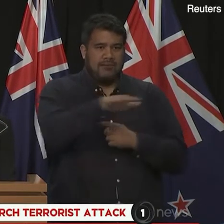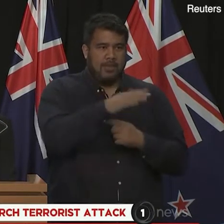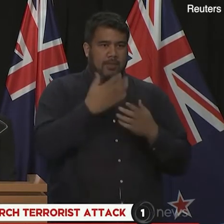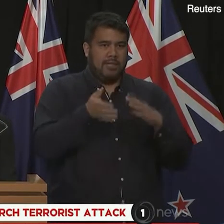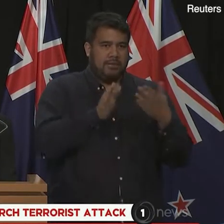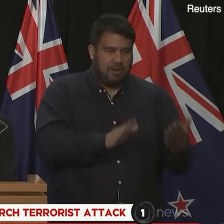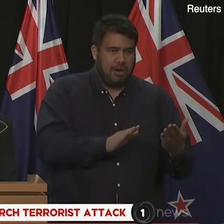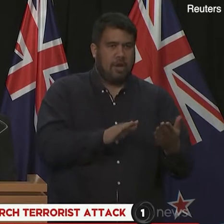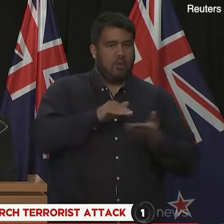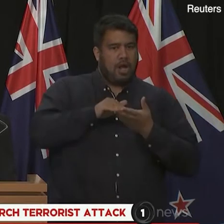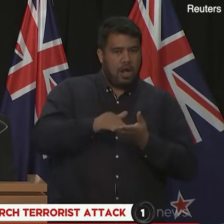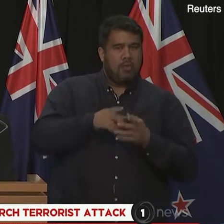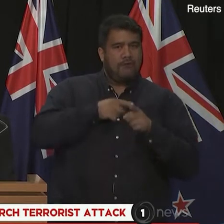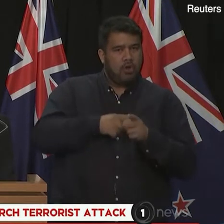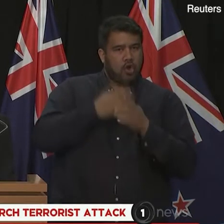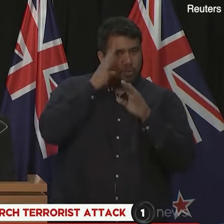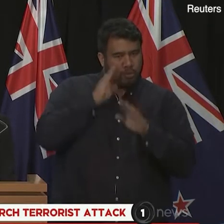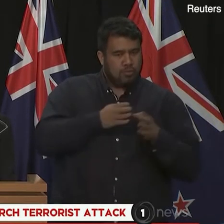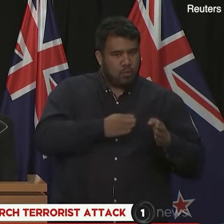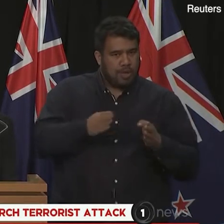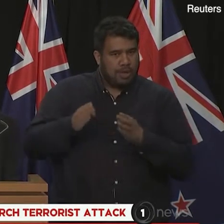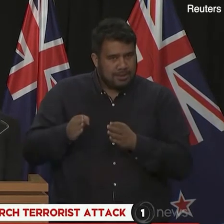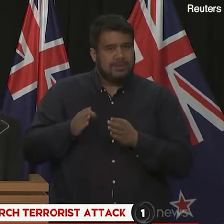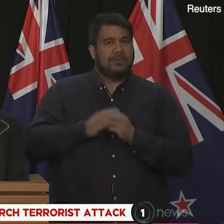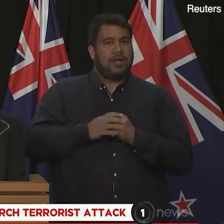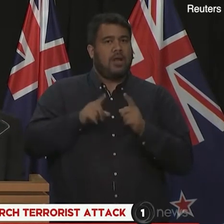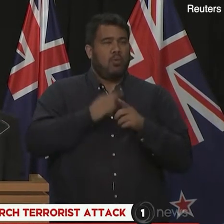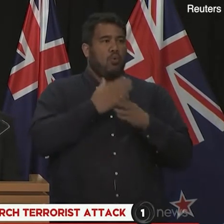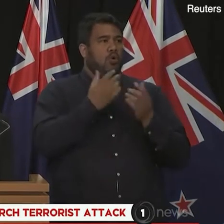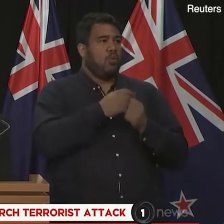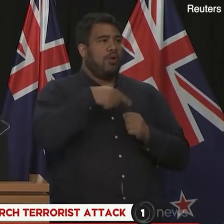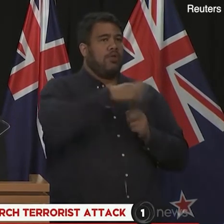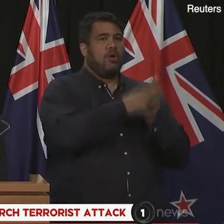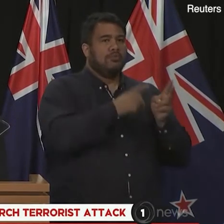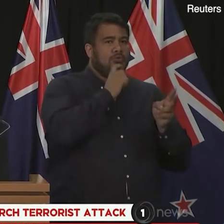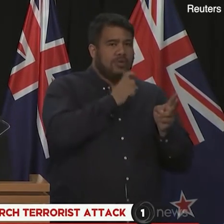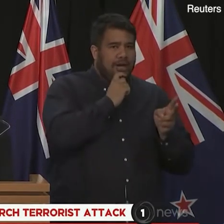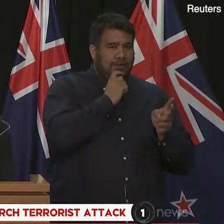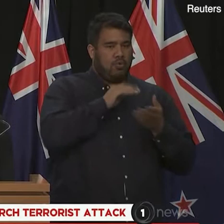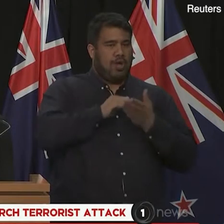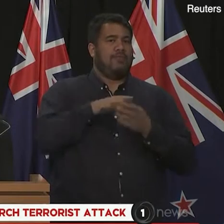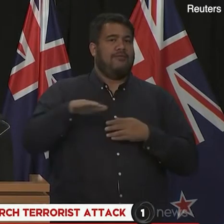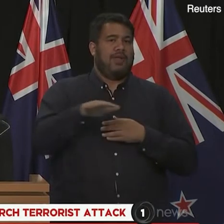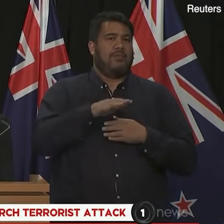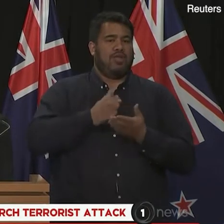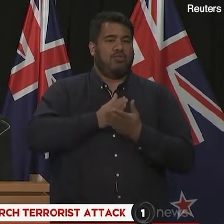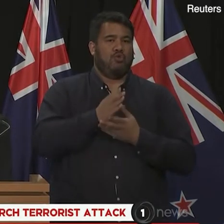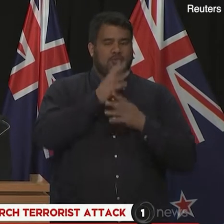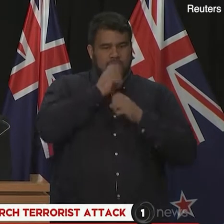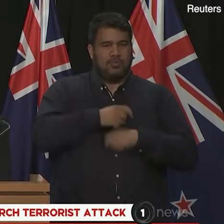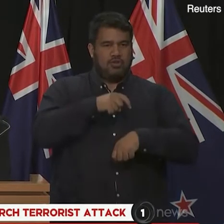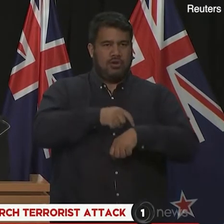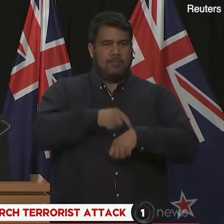circumstances and obligations to the coroner. I want to finish by saying that while the nation grapples